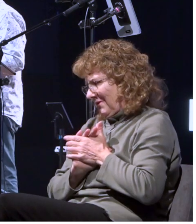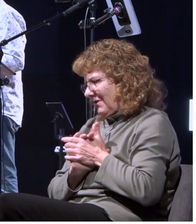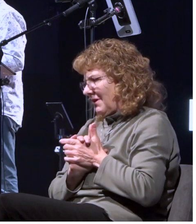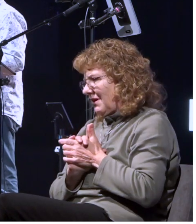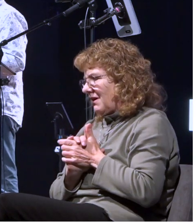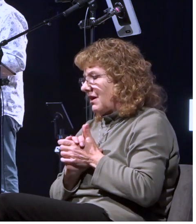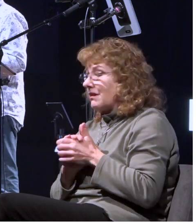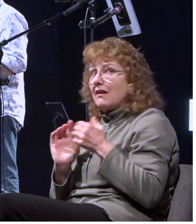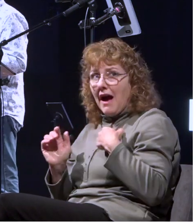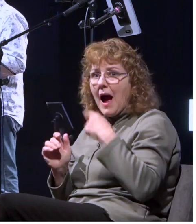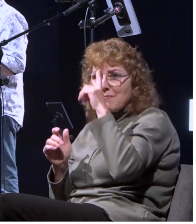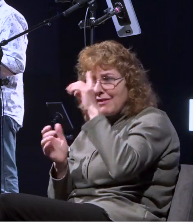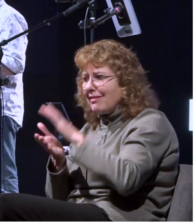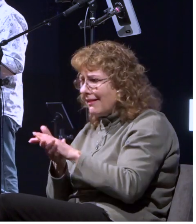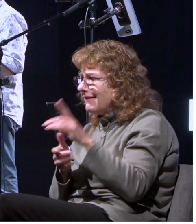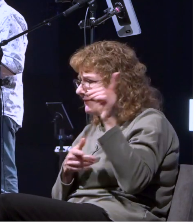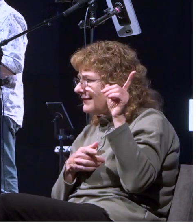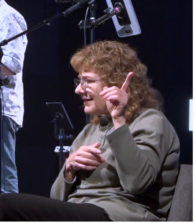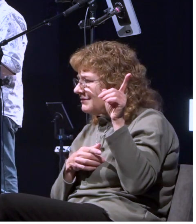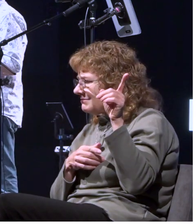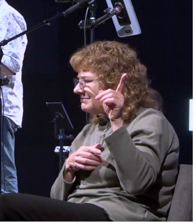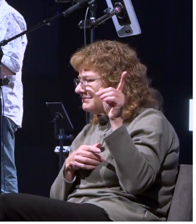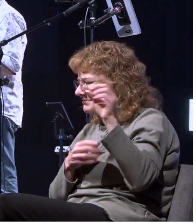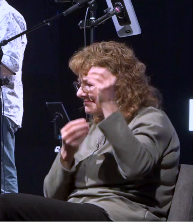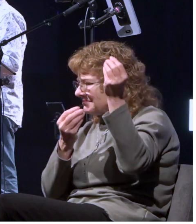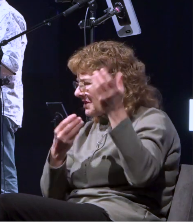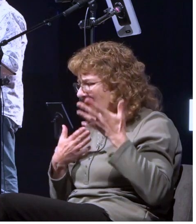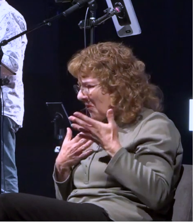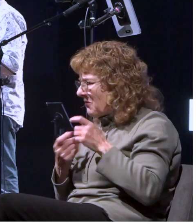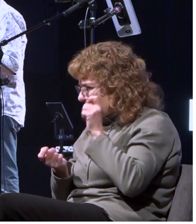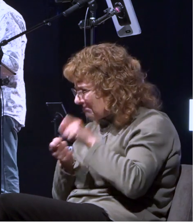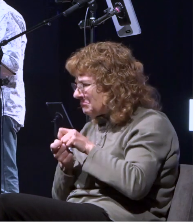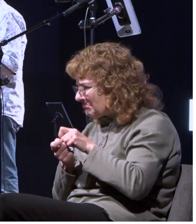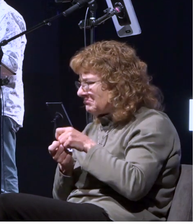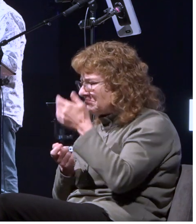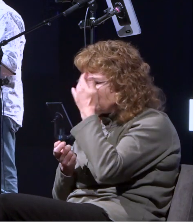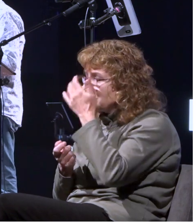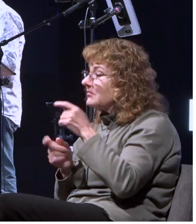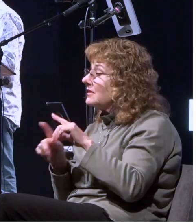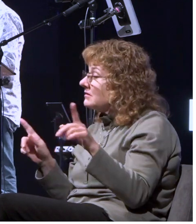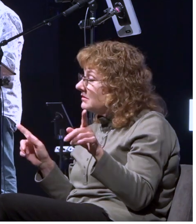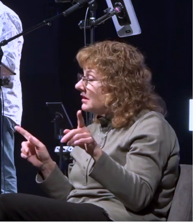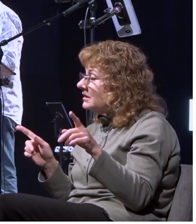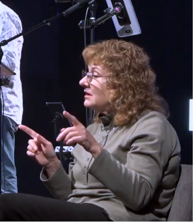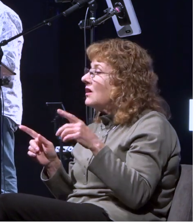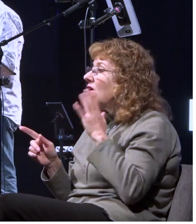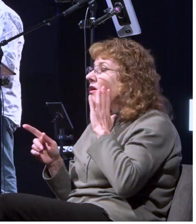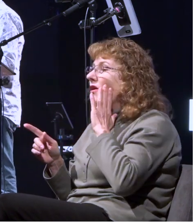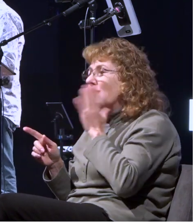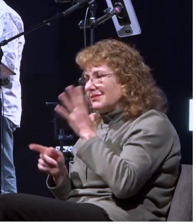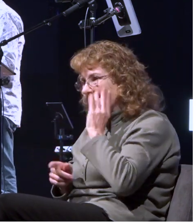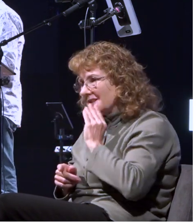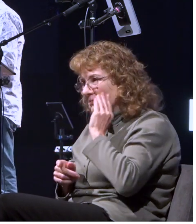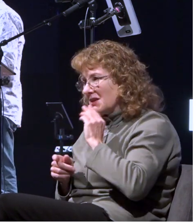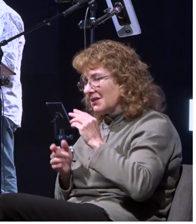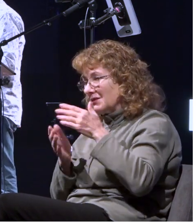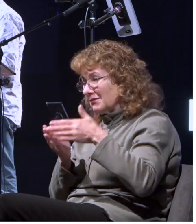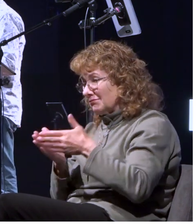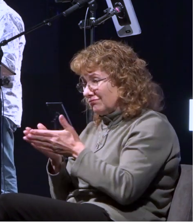that it will be just as it was told me however we must run aground on a certain island and now